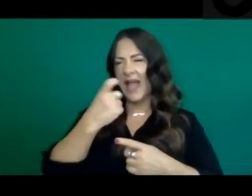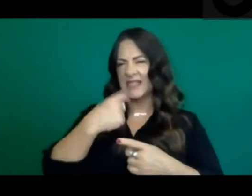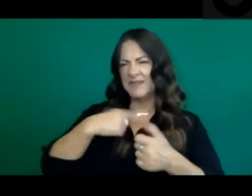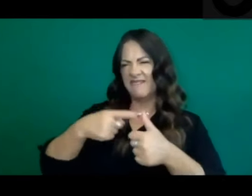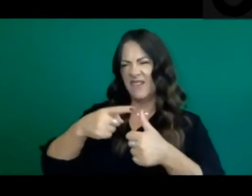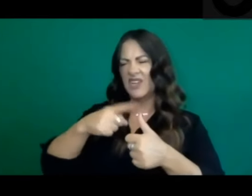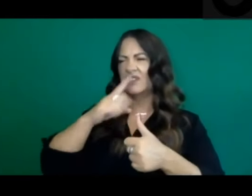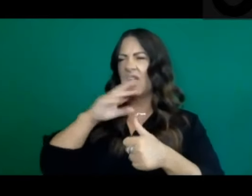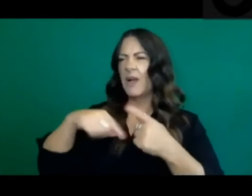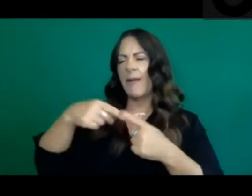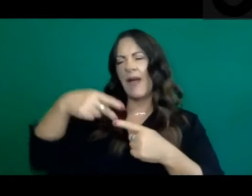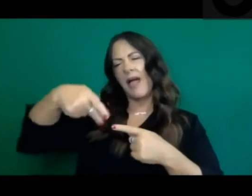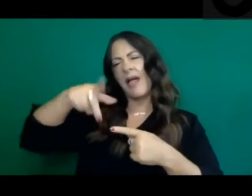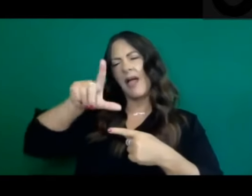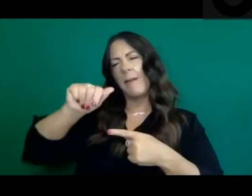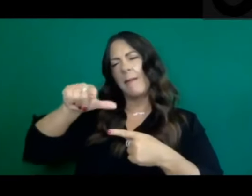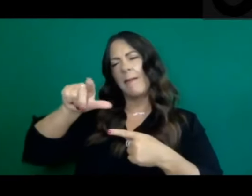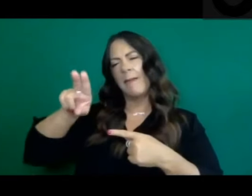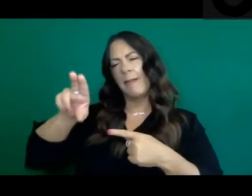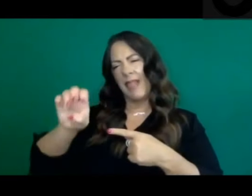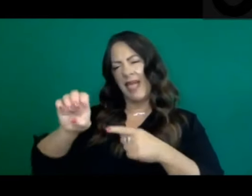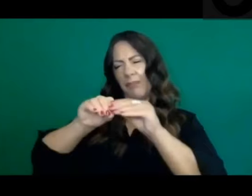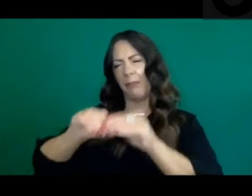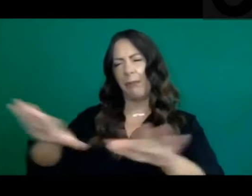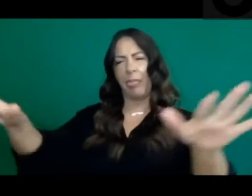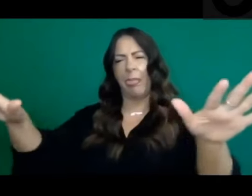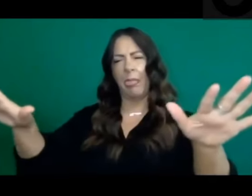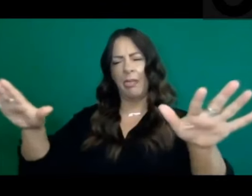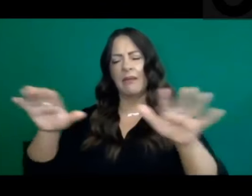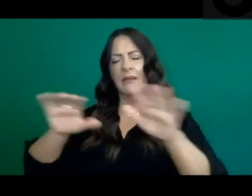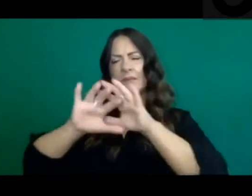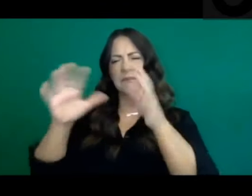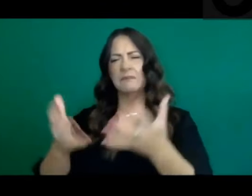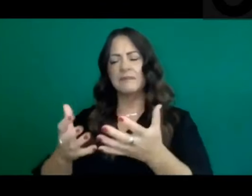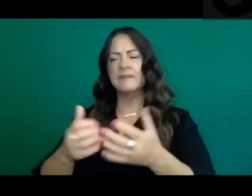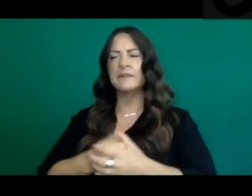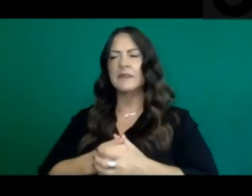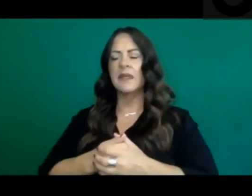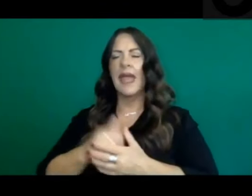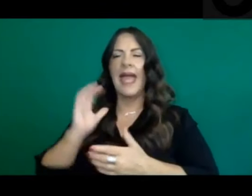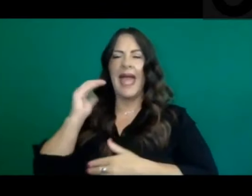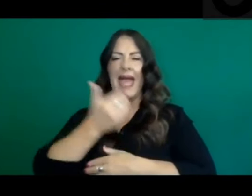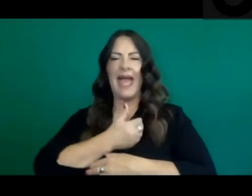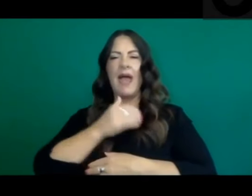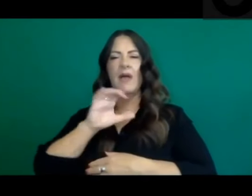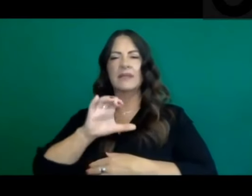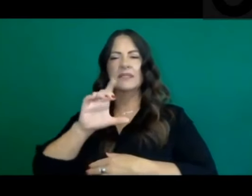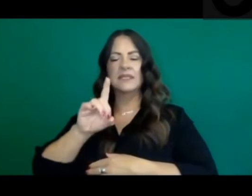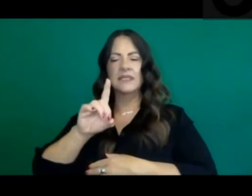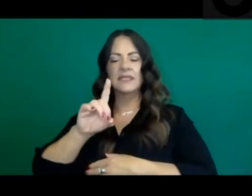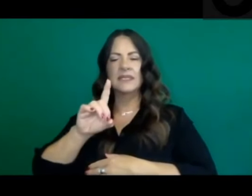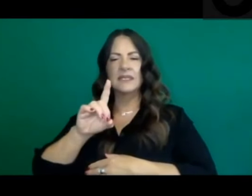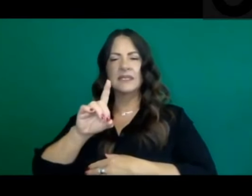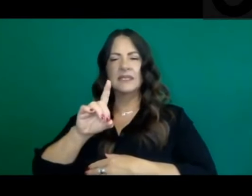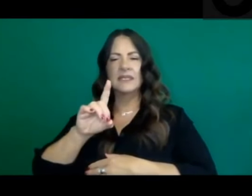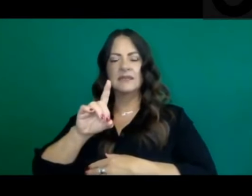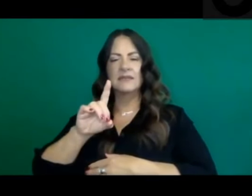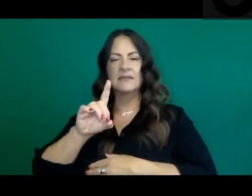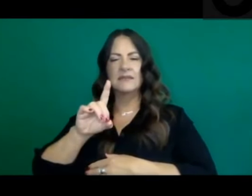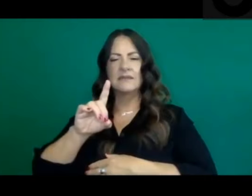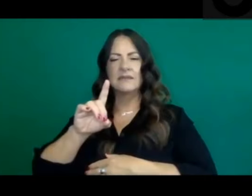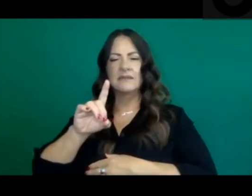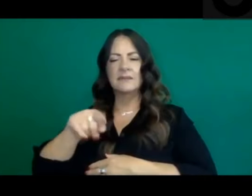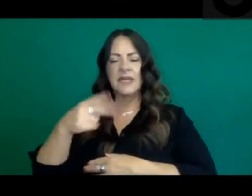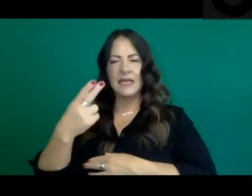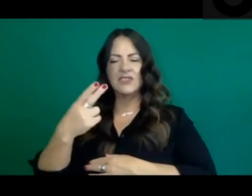say, I've been notified our CDPH team is digging in and understanding how big a